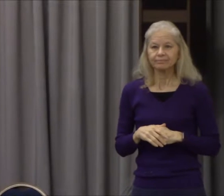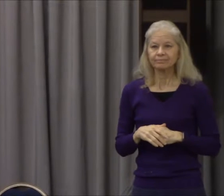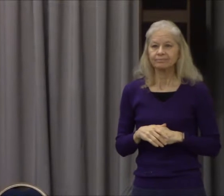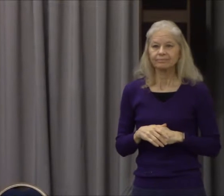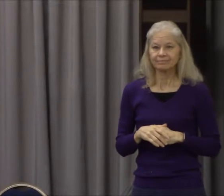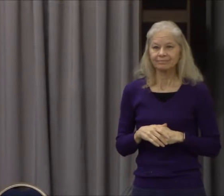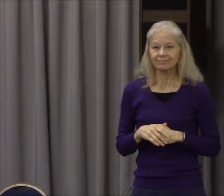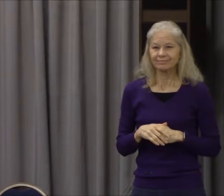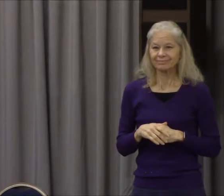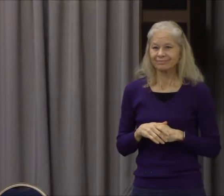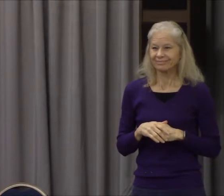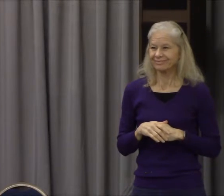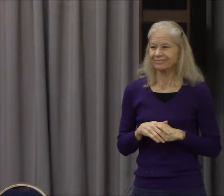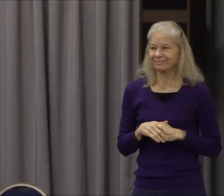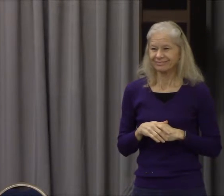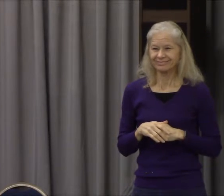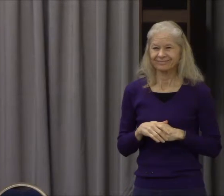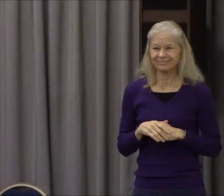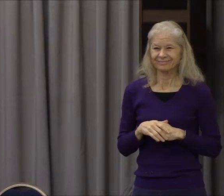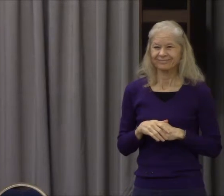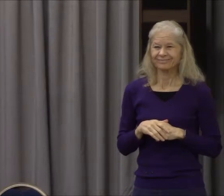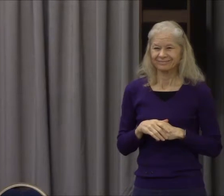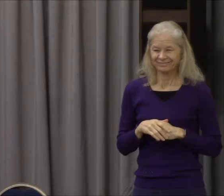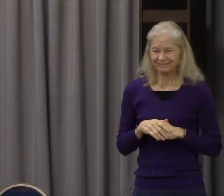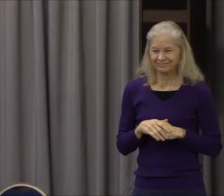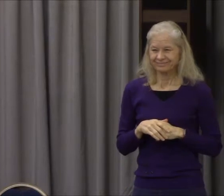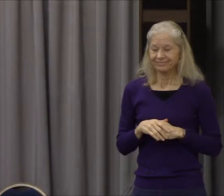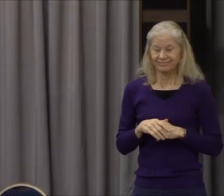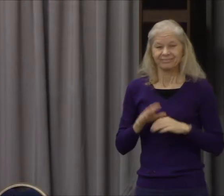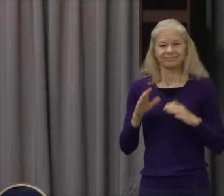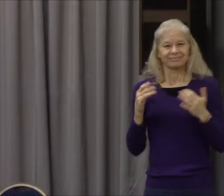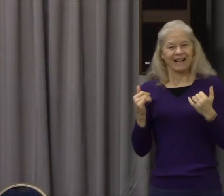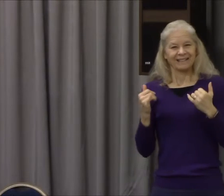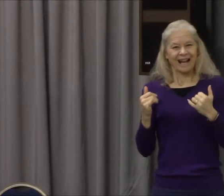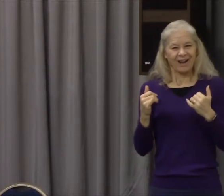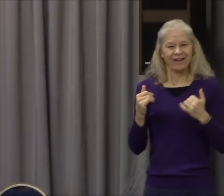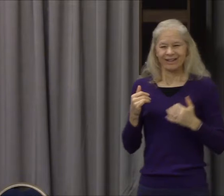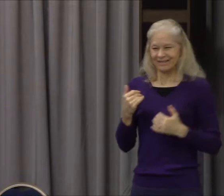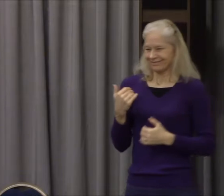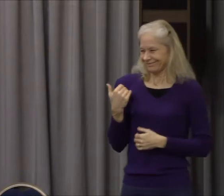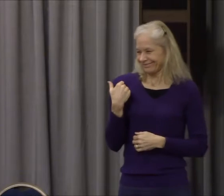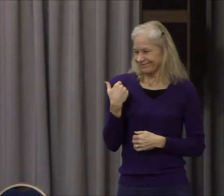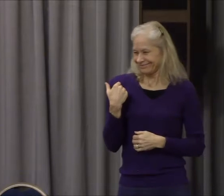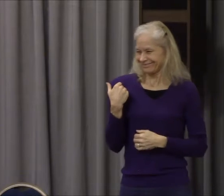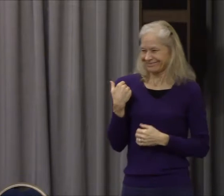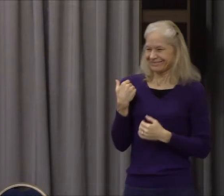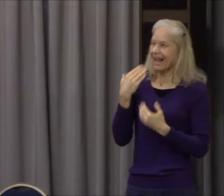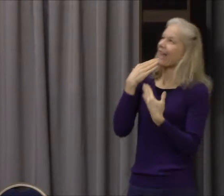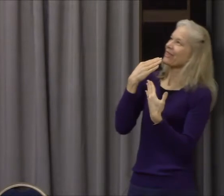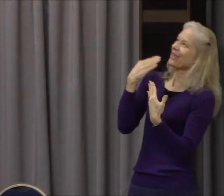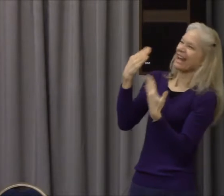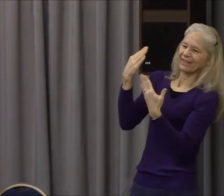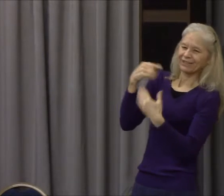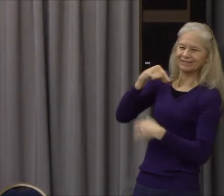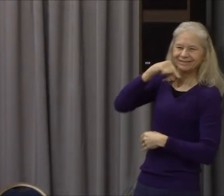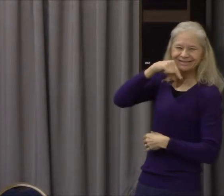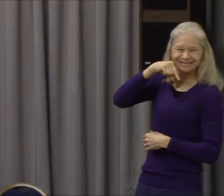I wasn't ready to let go of the Thanksgiving season yet. I didn't get that. I preached on missions last week, and I wanted to preach on